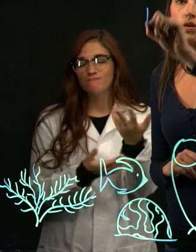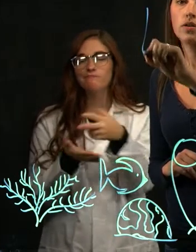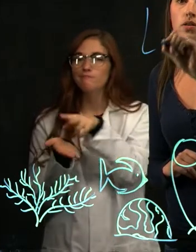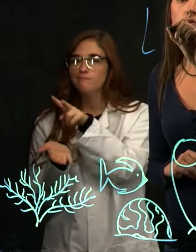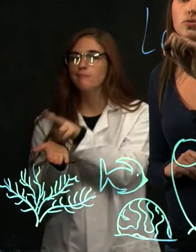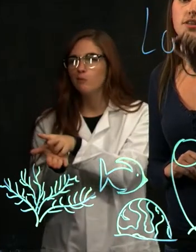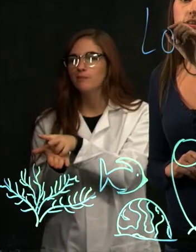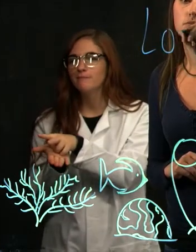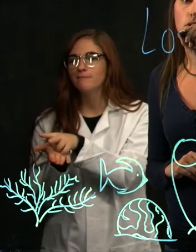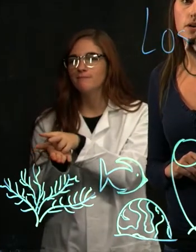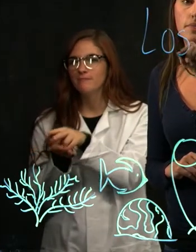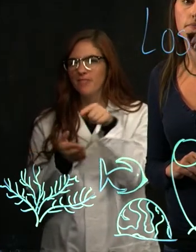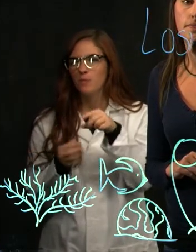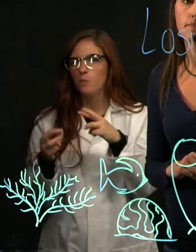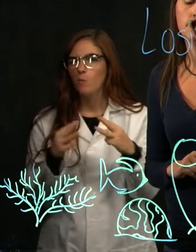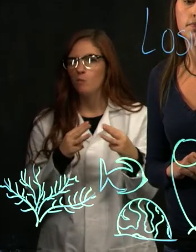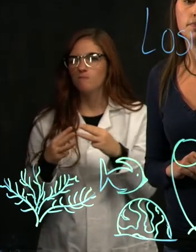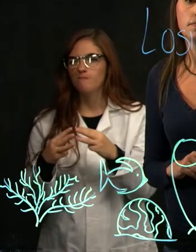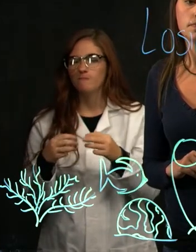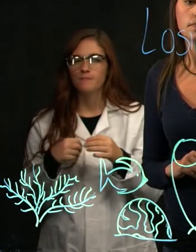or losing this war.